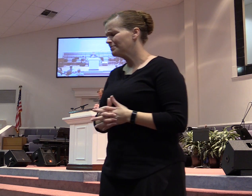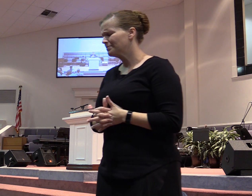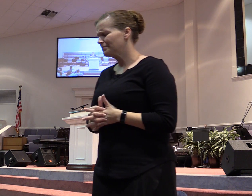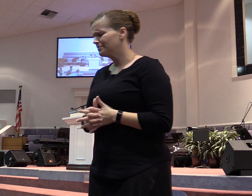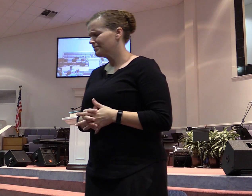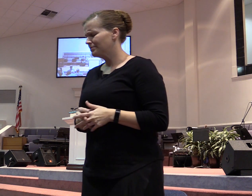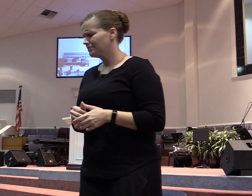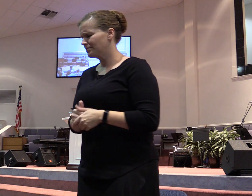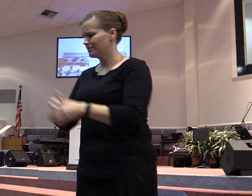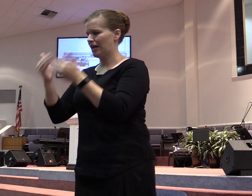Thank you Lord.